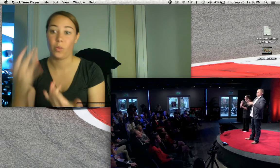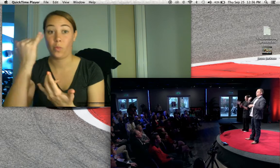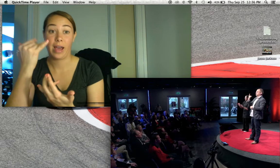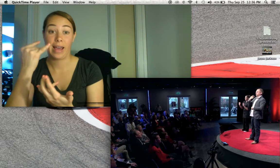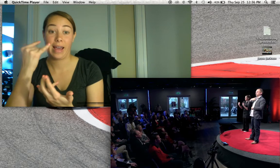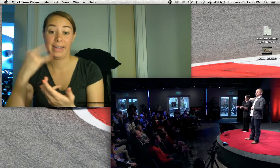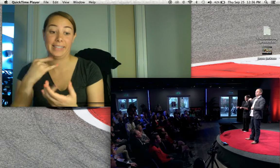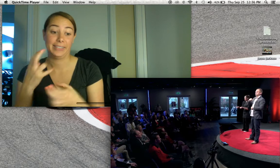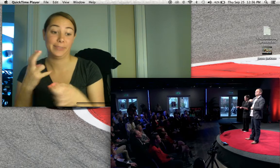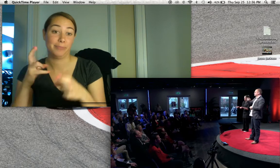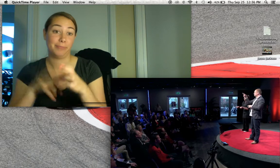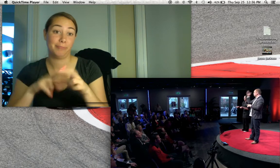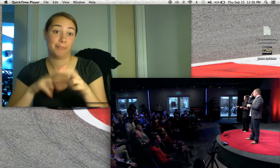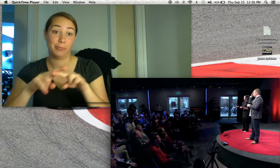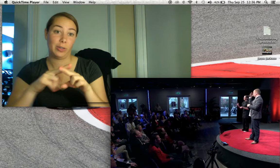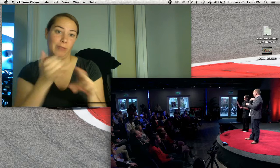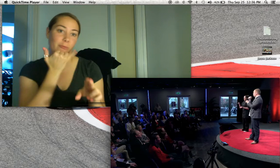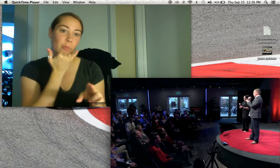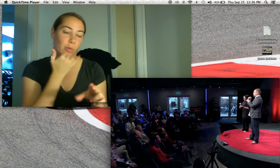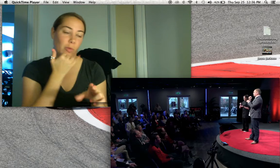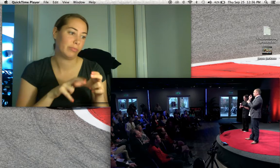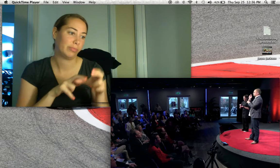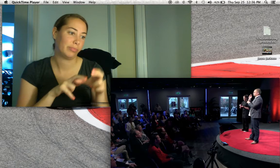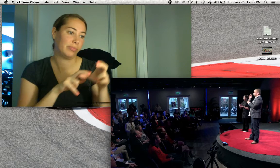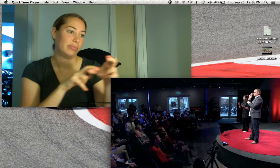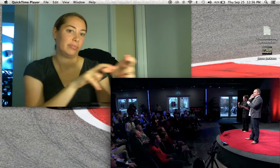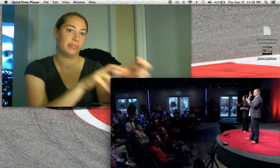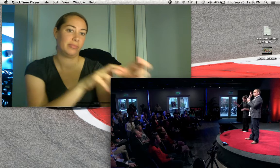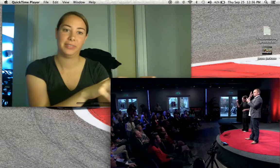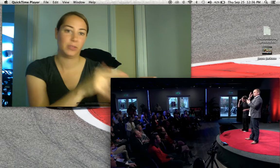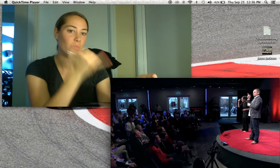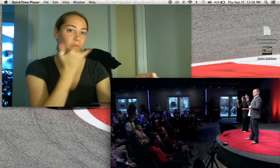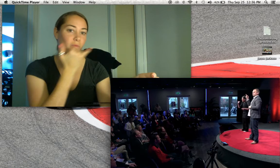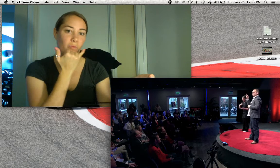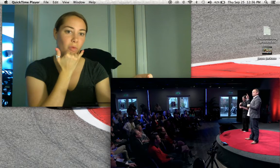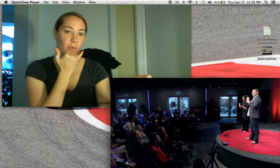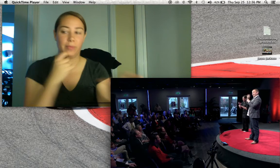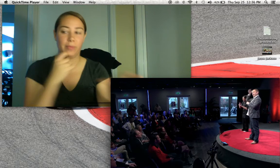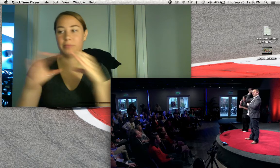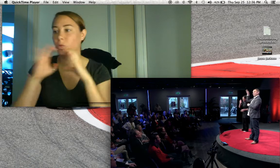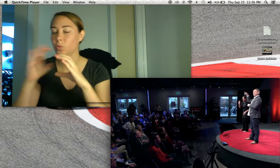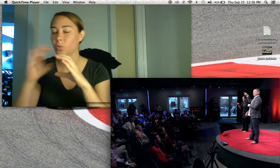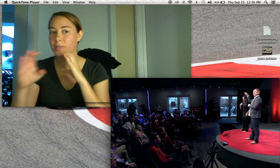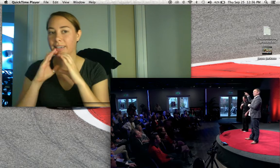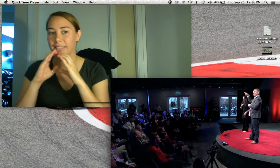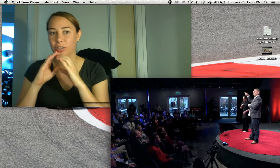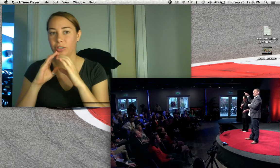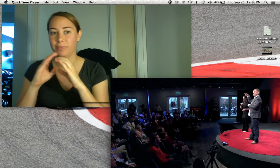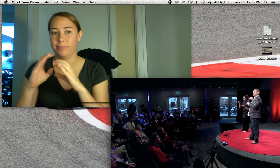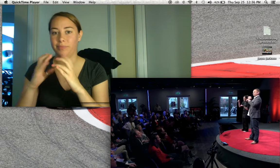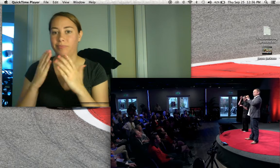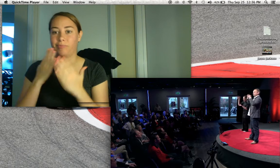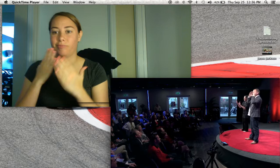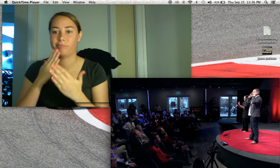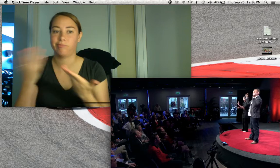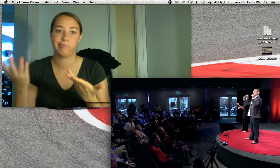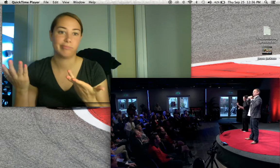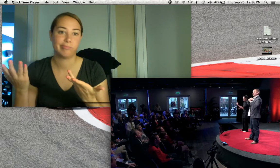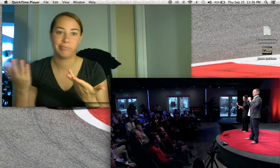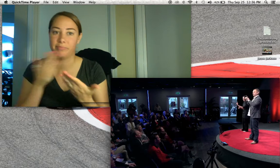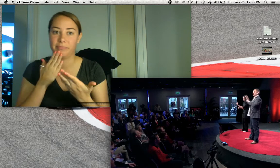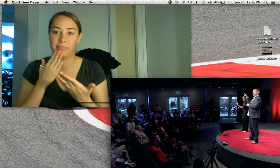decided this before then. You may know that I work with deaf children in the deaf school in Haaren,